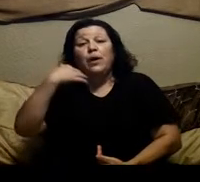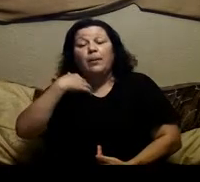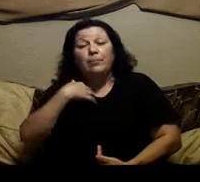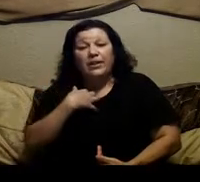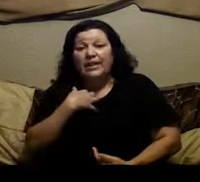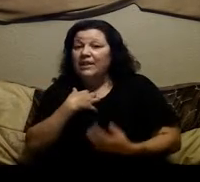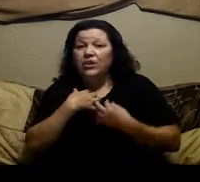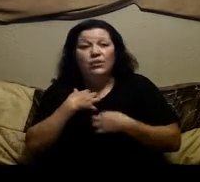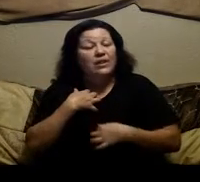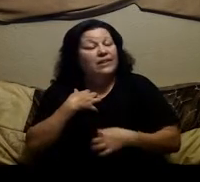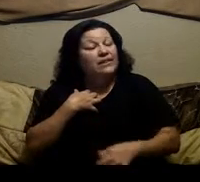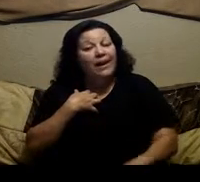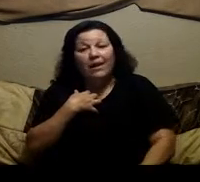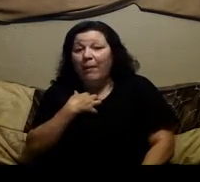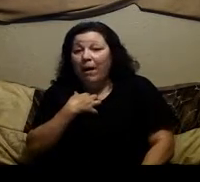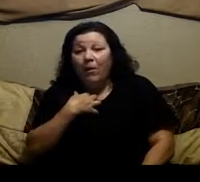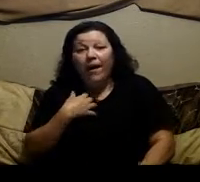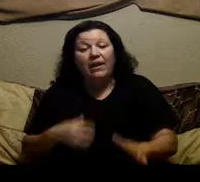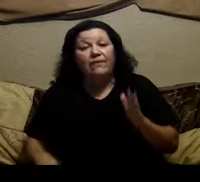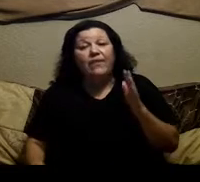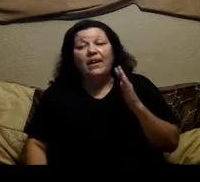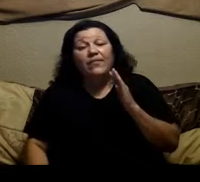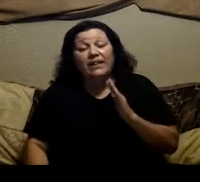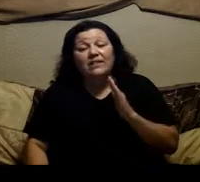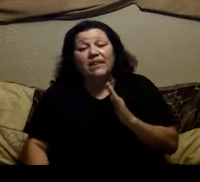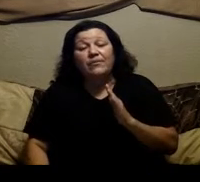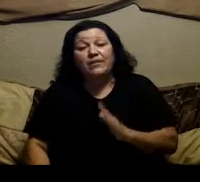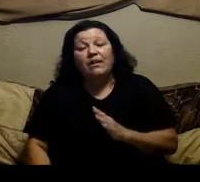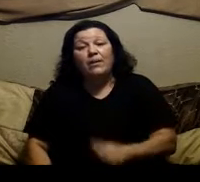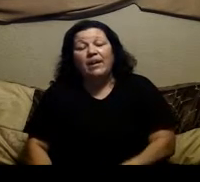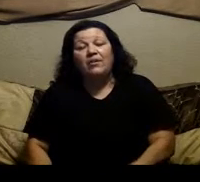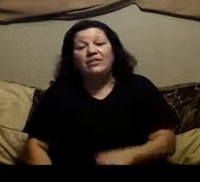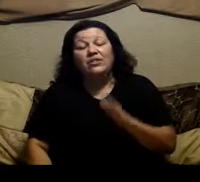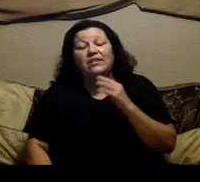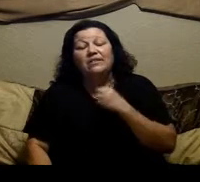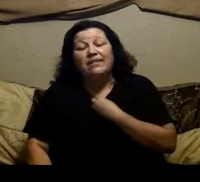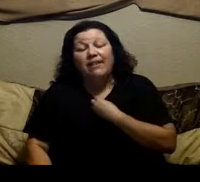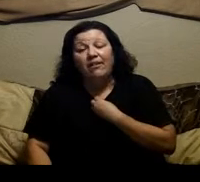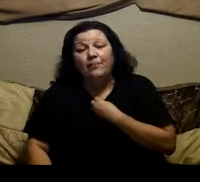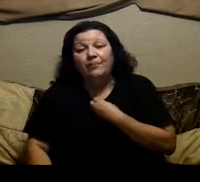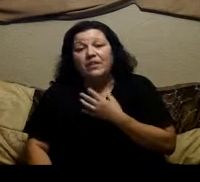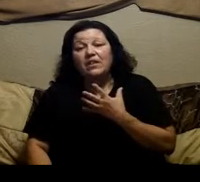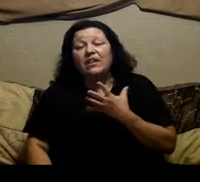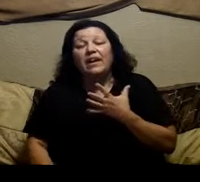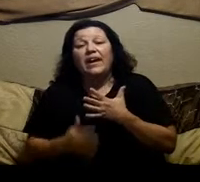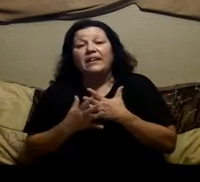put in you it's got to come out that stuff is not coming out it's just going to sit there and